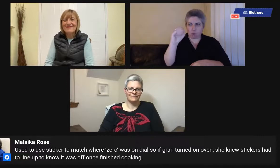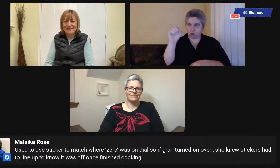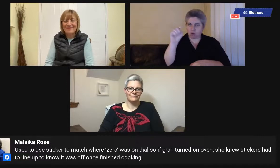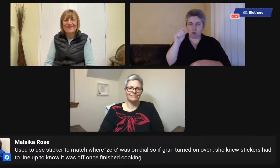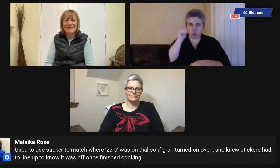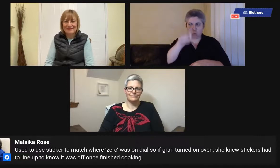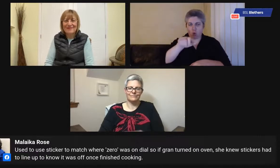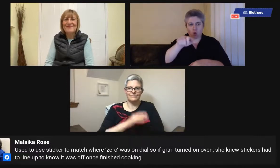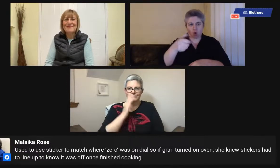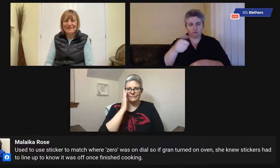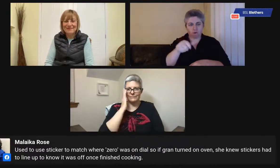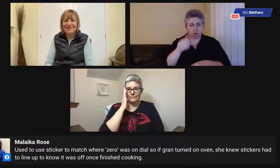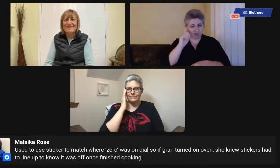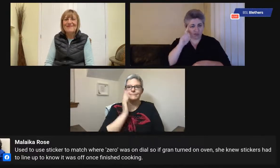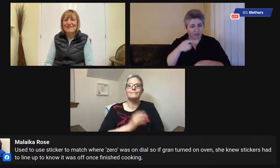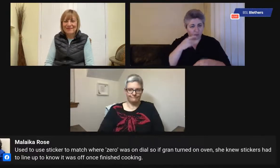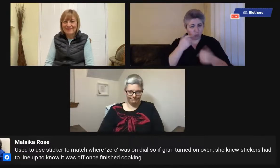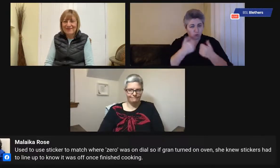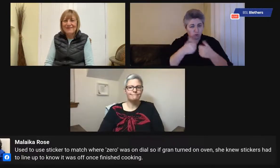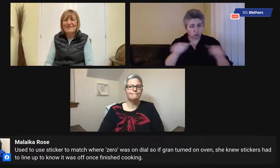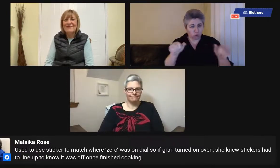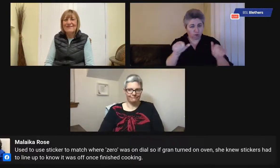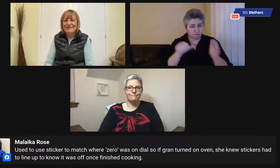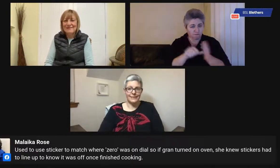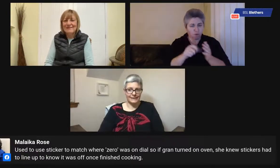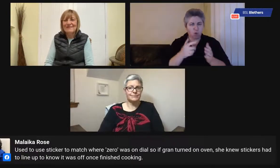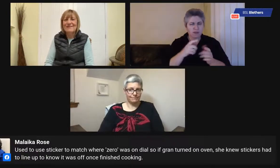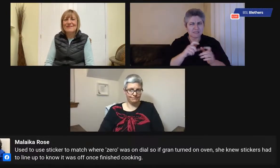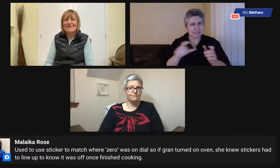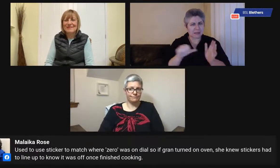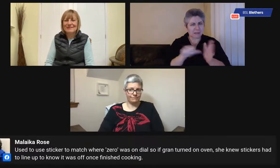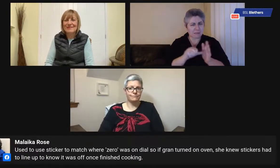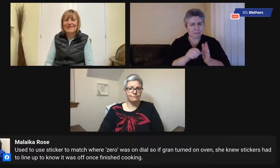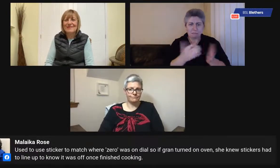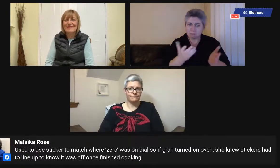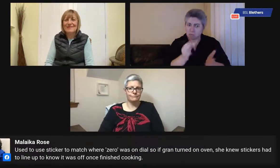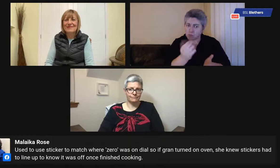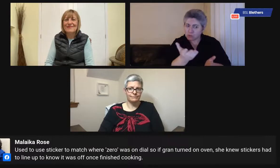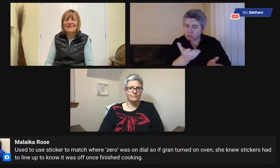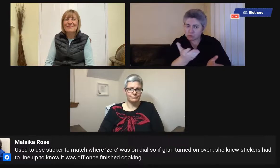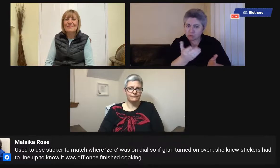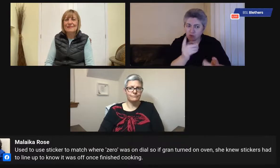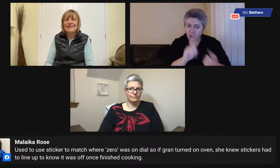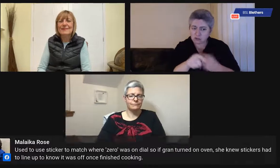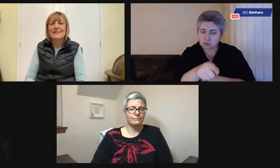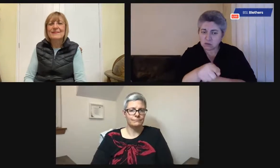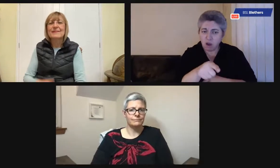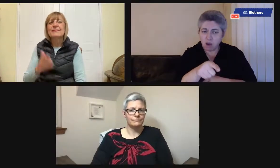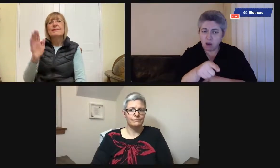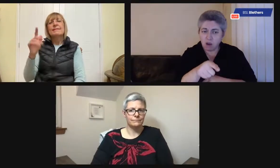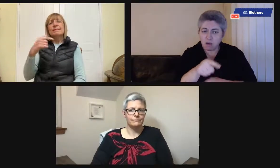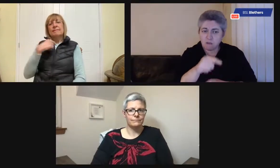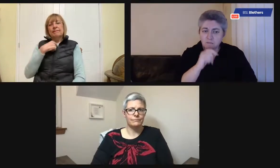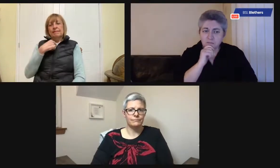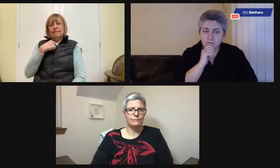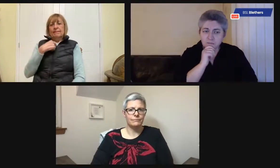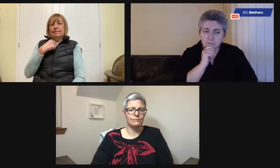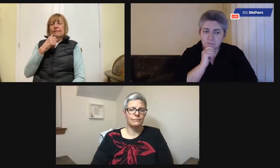had to line up the cooker, the stickers, and that meant she'd finished cooking. Is that a good solution? Is this a good tip,